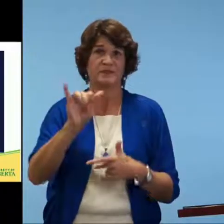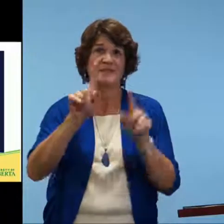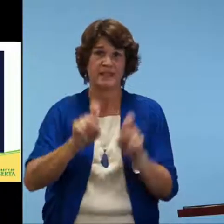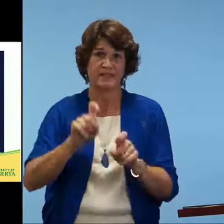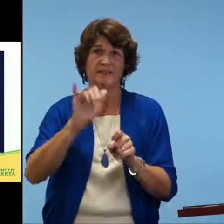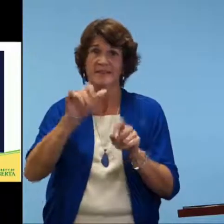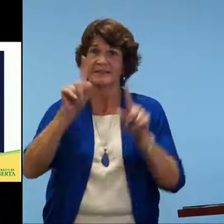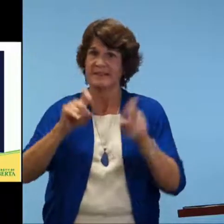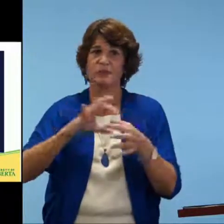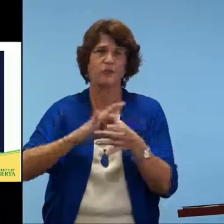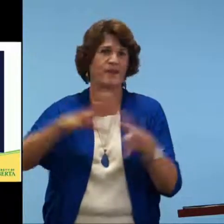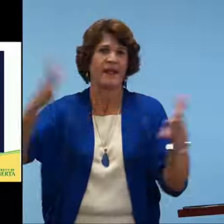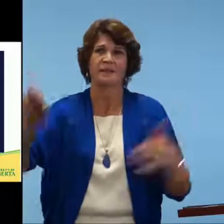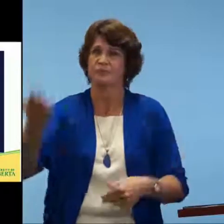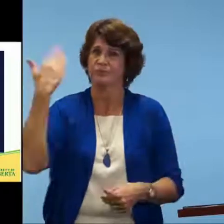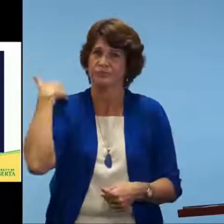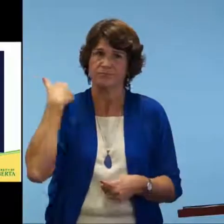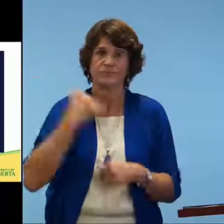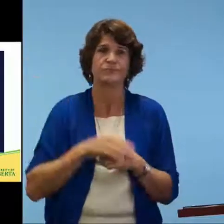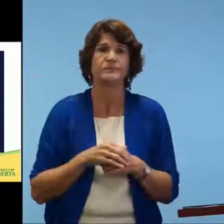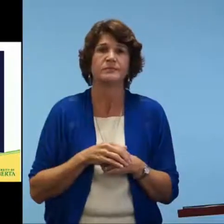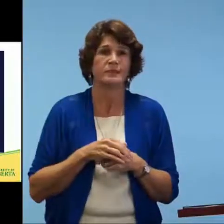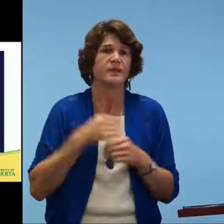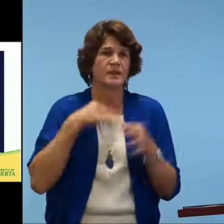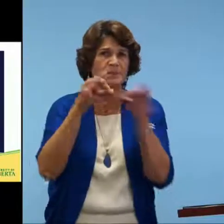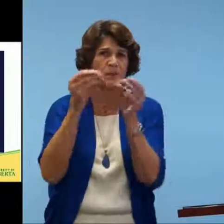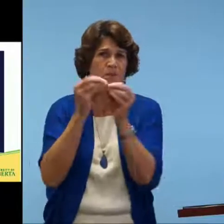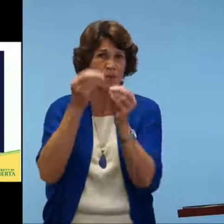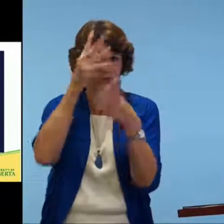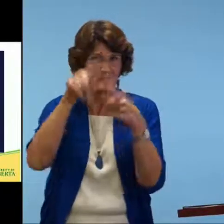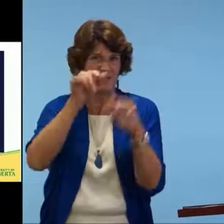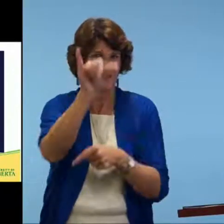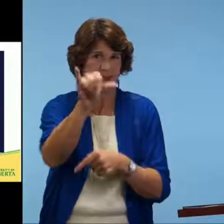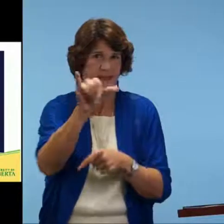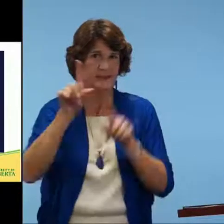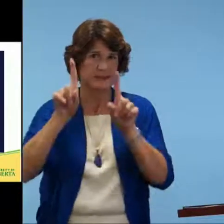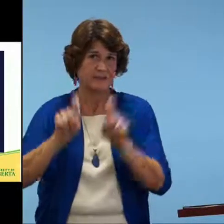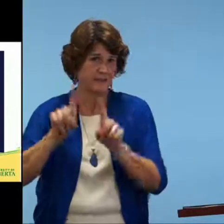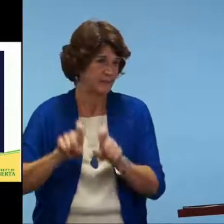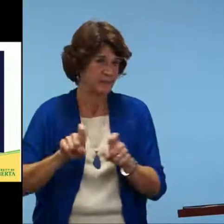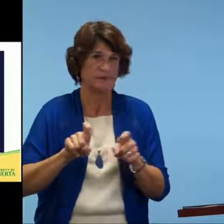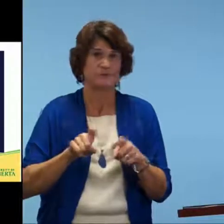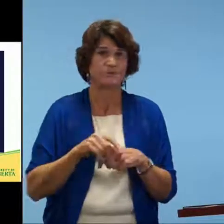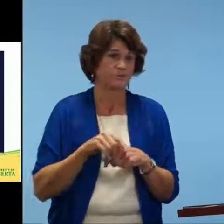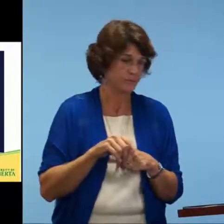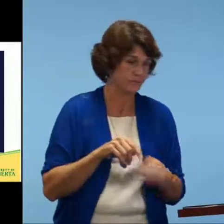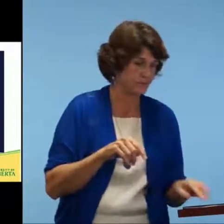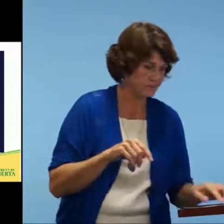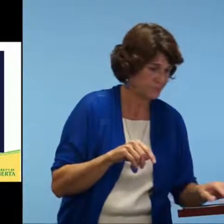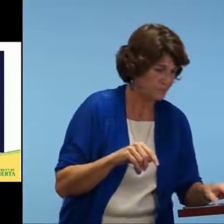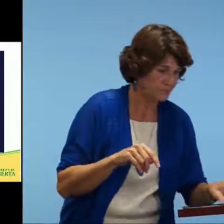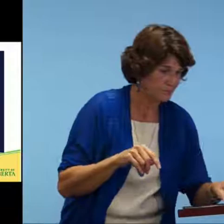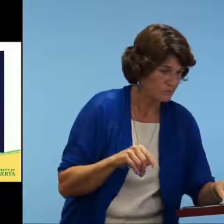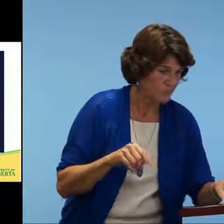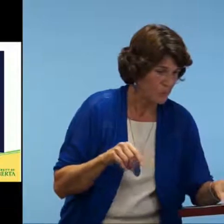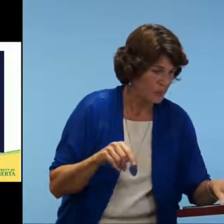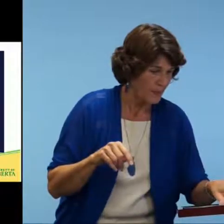using that test. So it has been released quite some time ago. I'll share a little bit of information about that specific test.